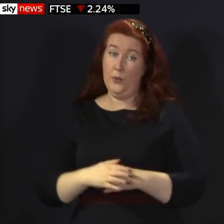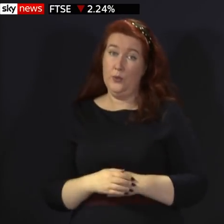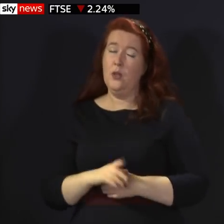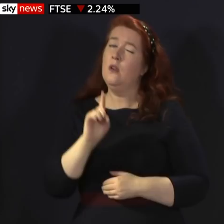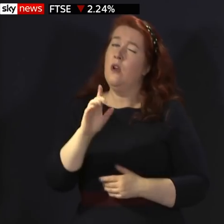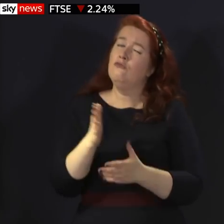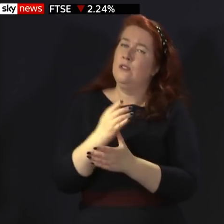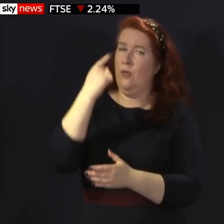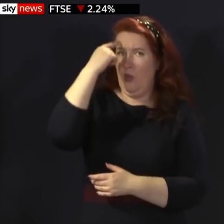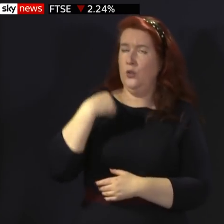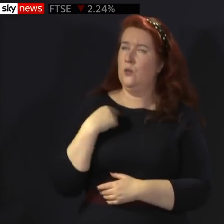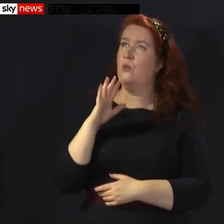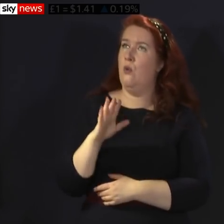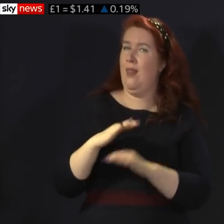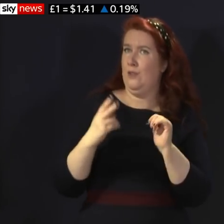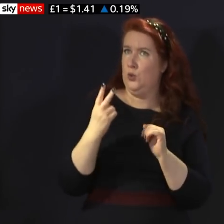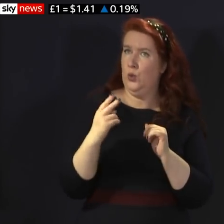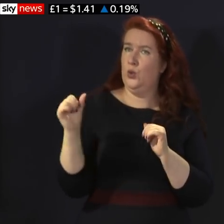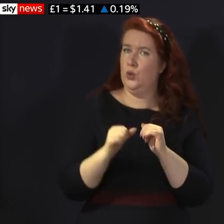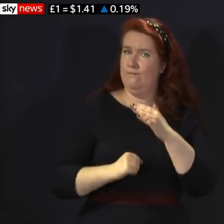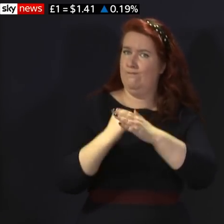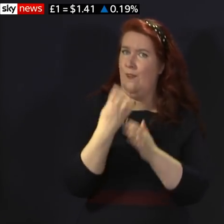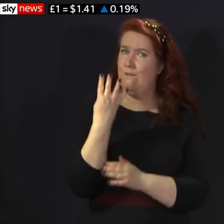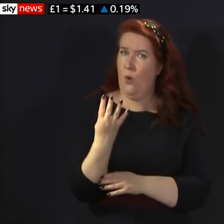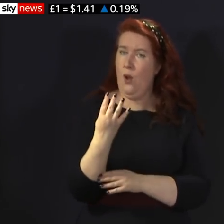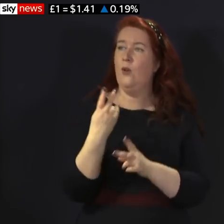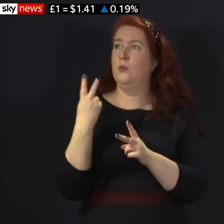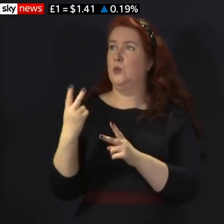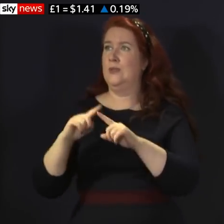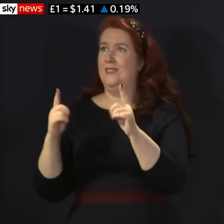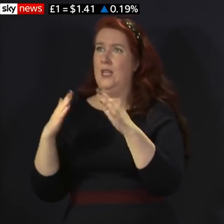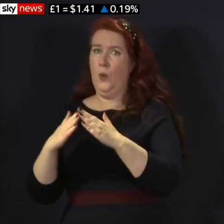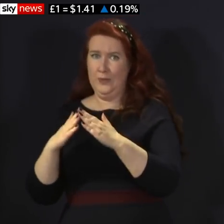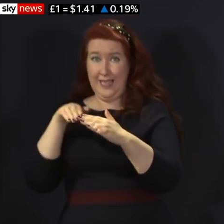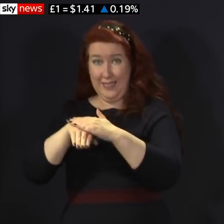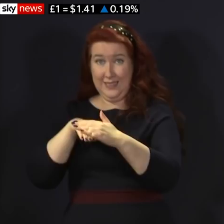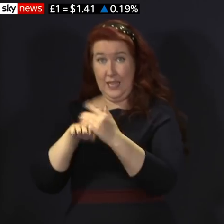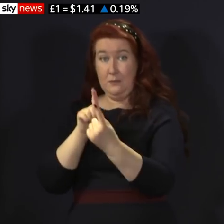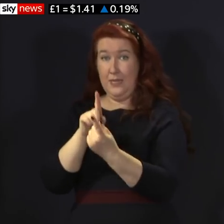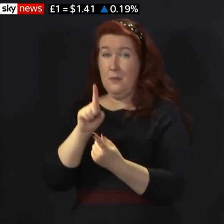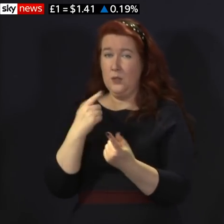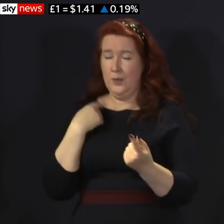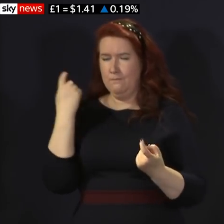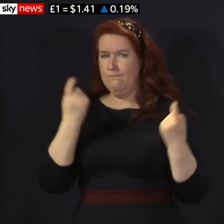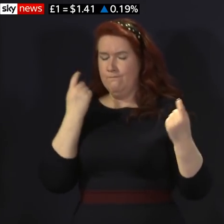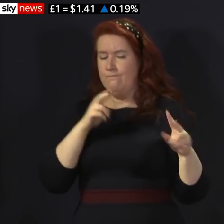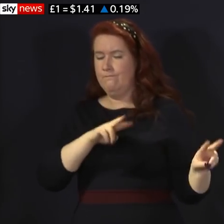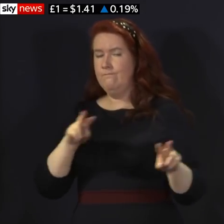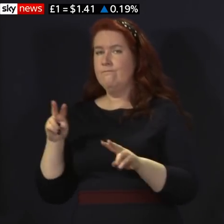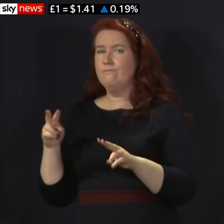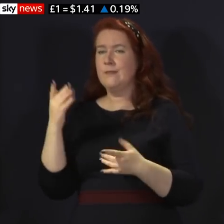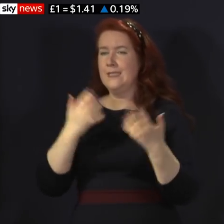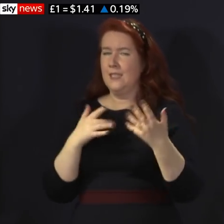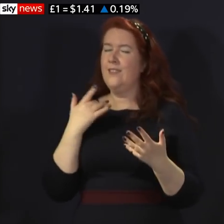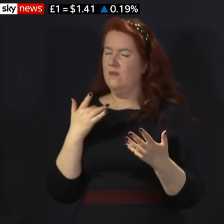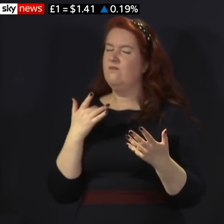2, up to four people from no more than two households could meet indoors. However, we consider that it is possible now